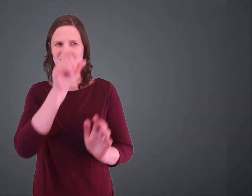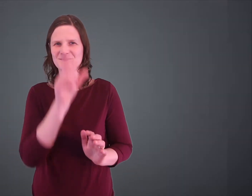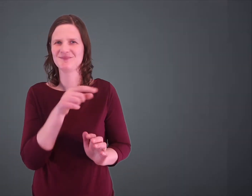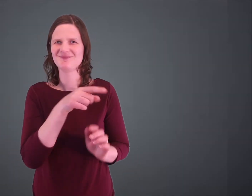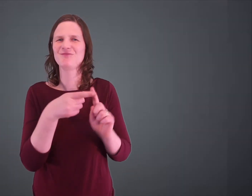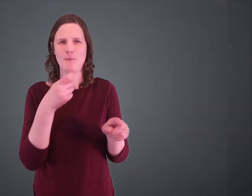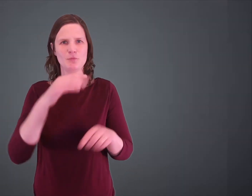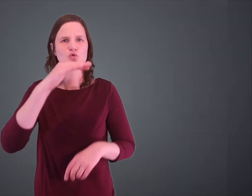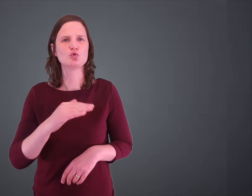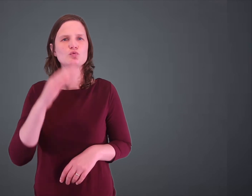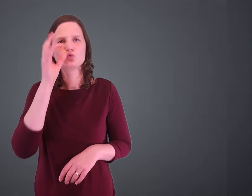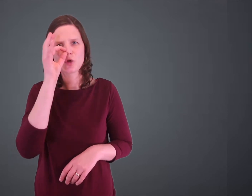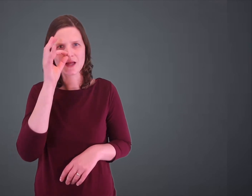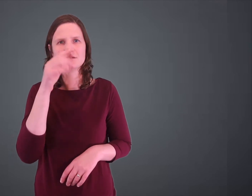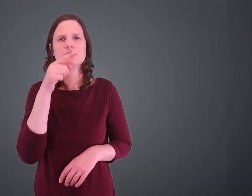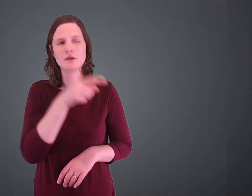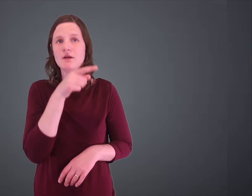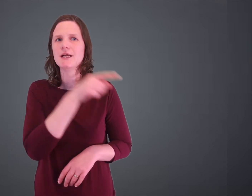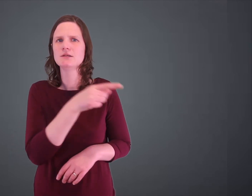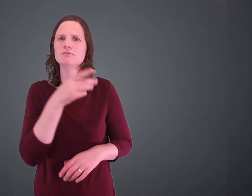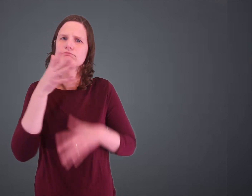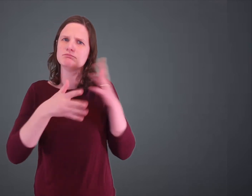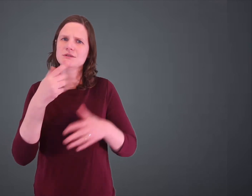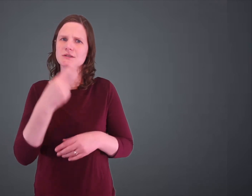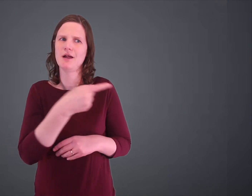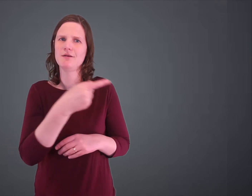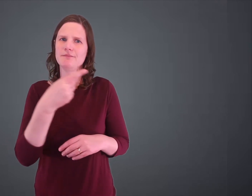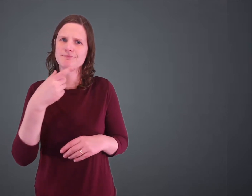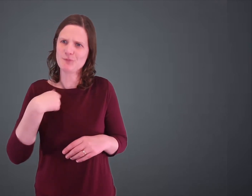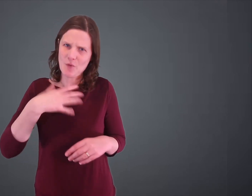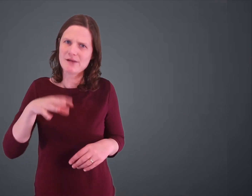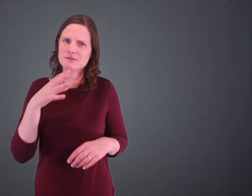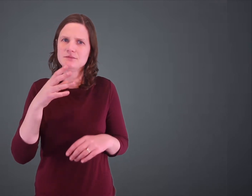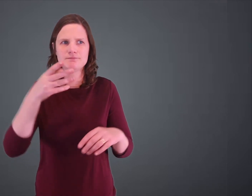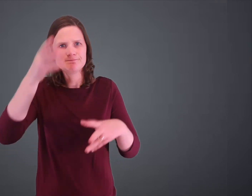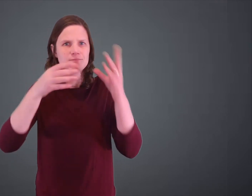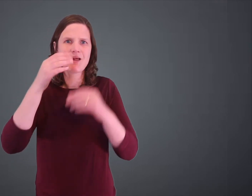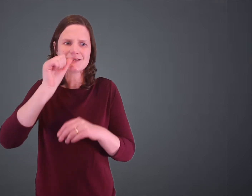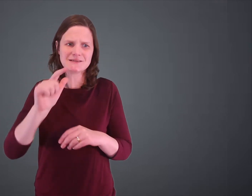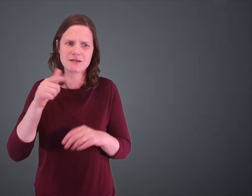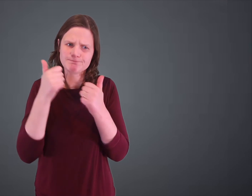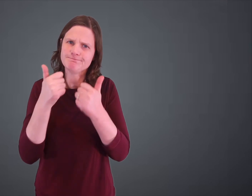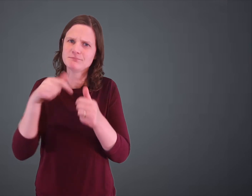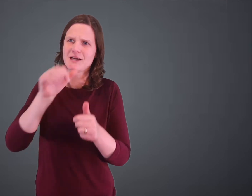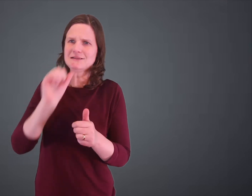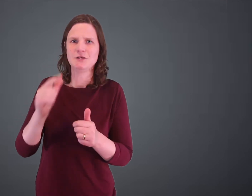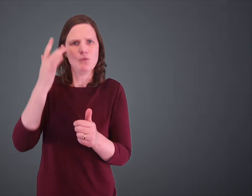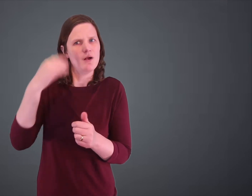Now you can see in the video, that man is from the south of Sudan. And he was explaining to me how he wanted to learn ASL.